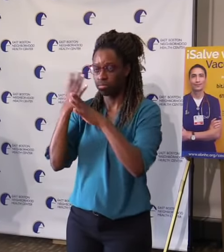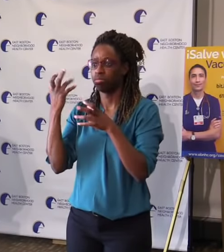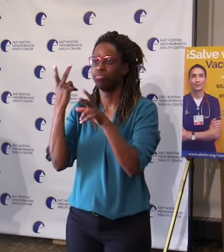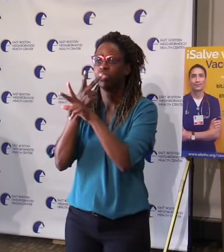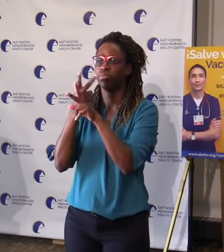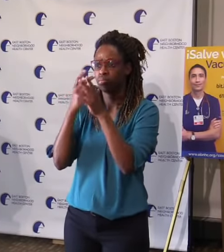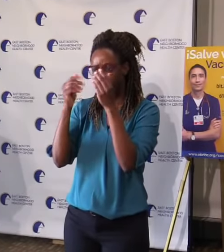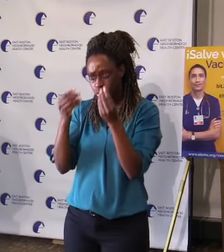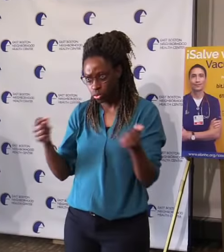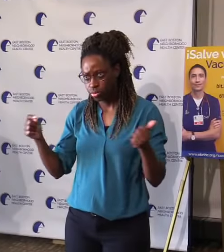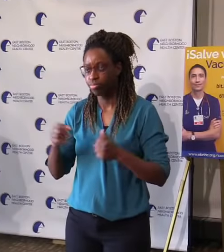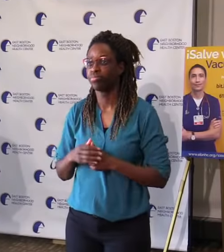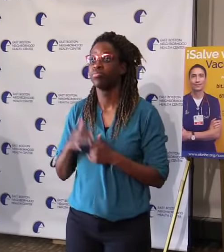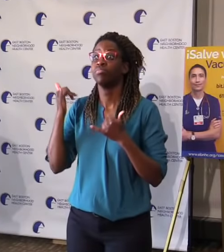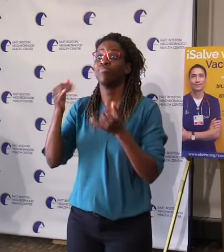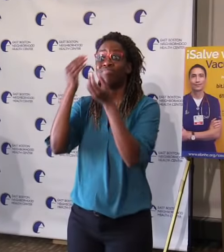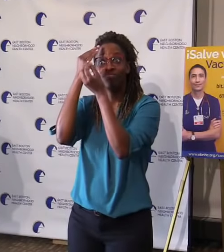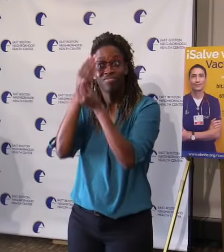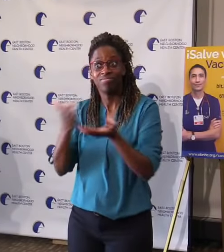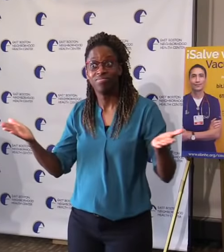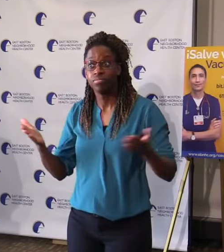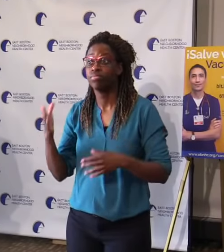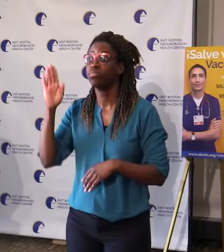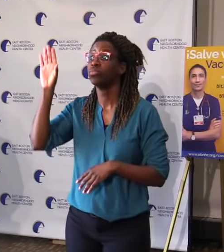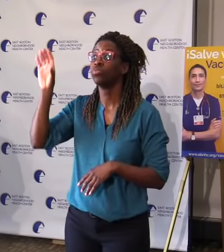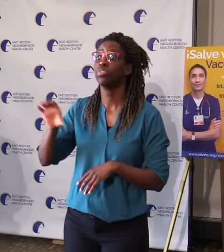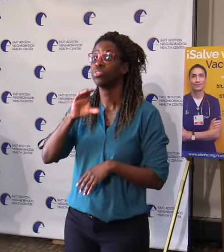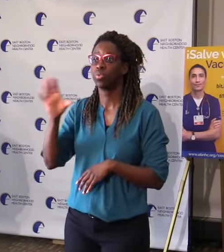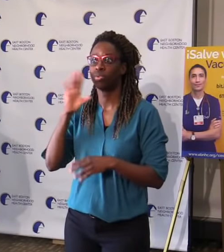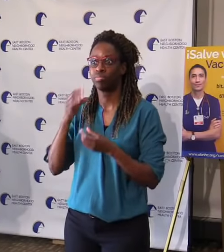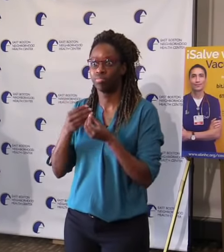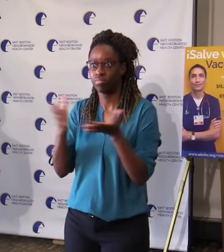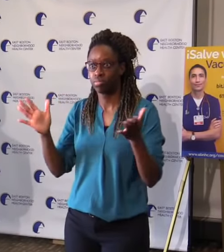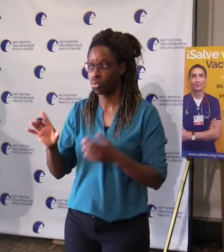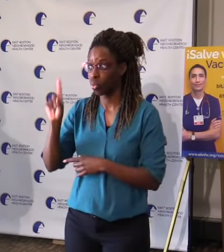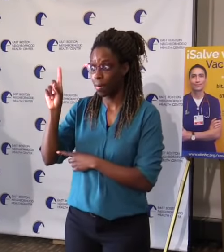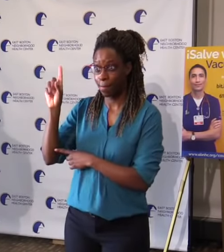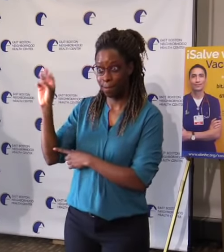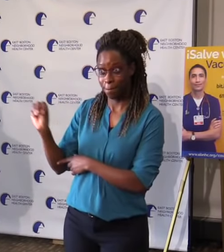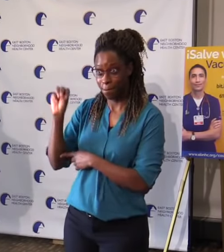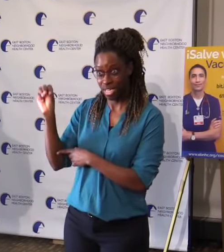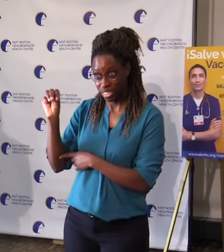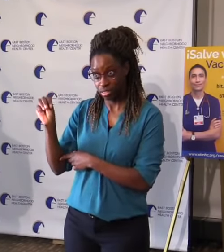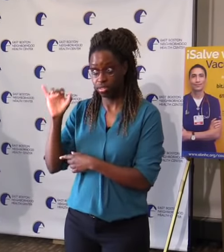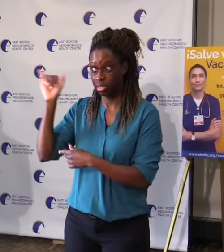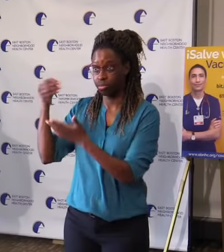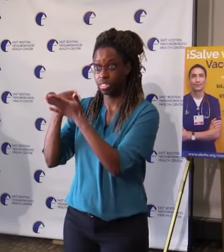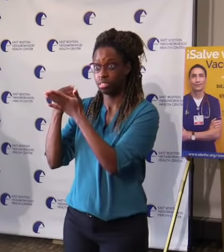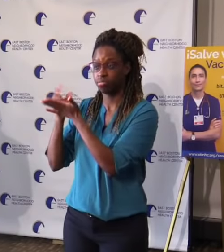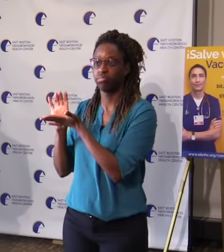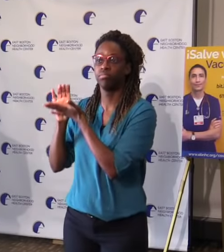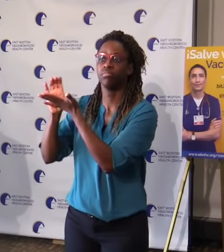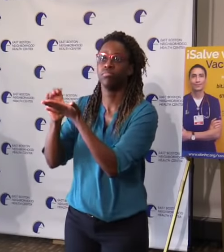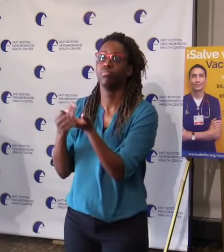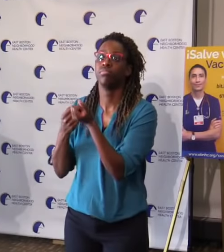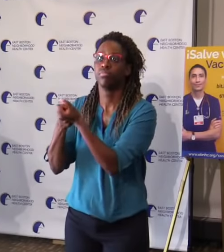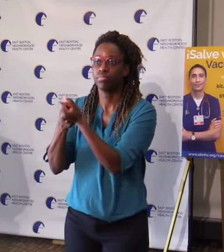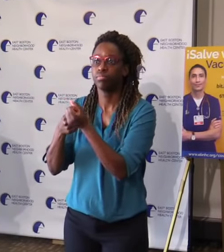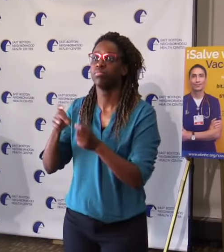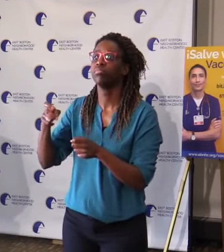contribute $1 million to support the work of the Mass League, East Boston, and the community health centers across the state,